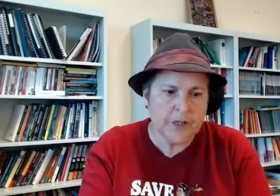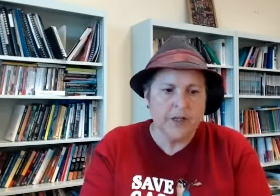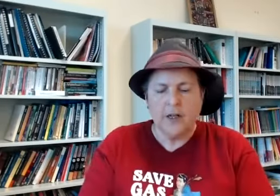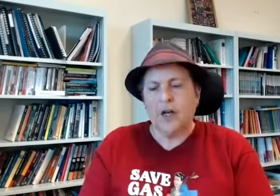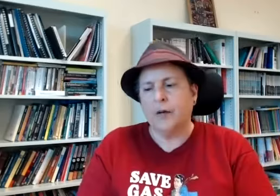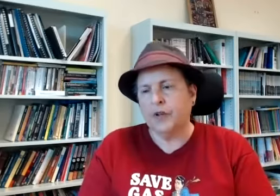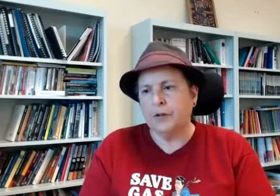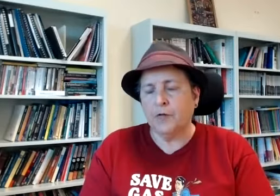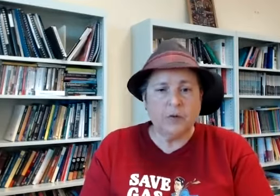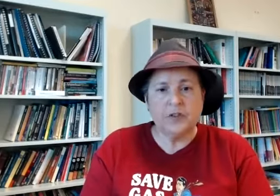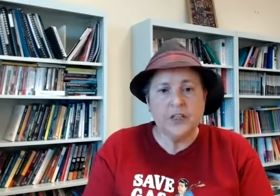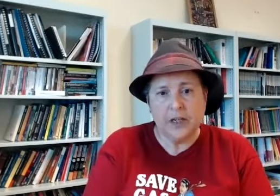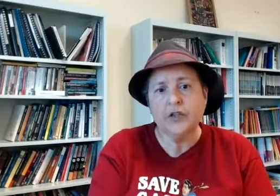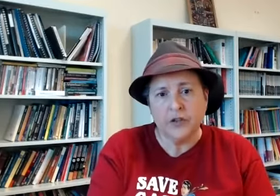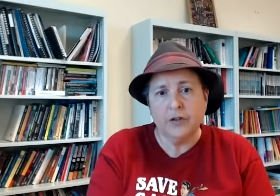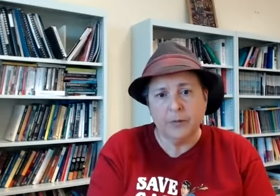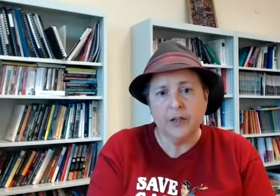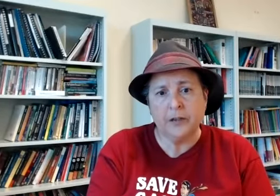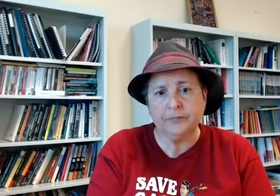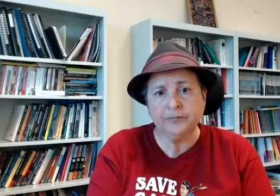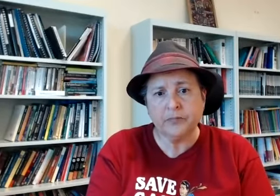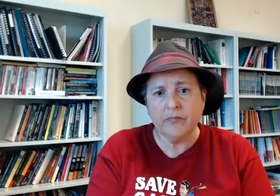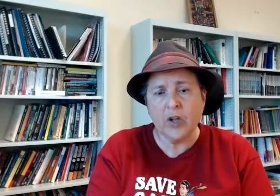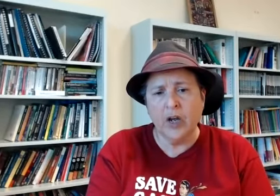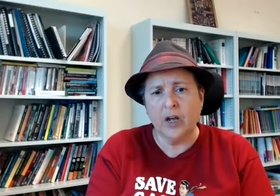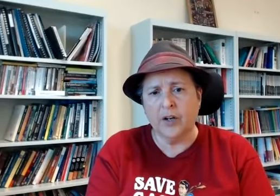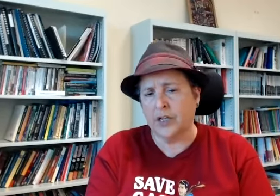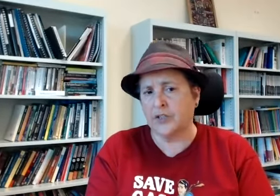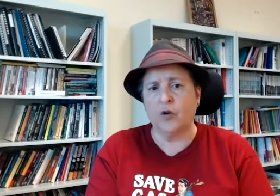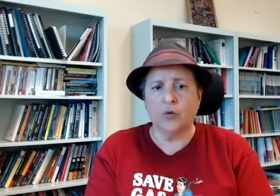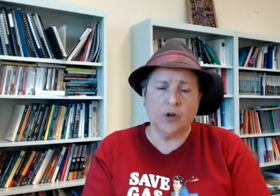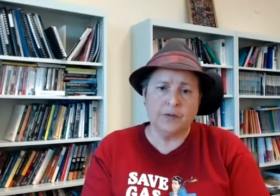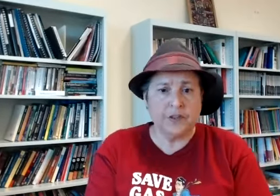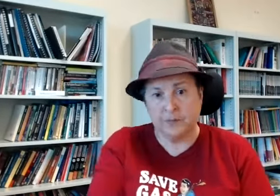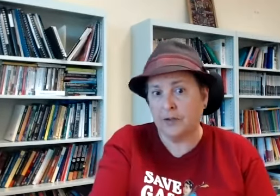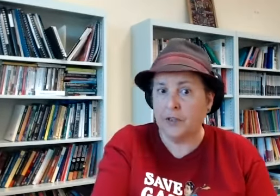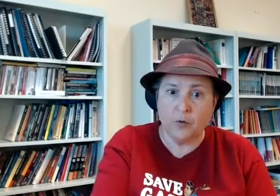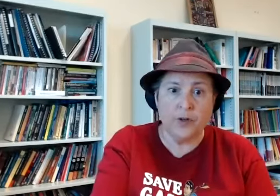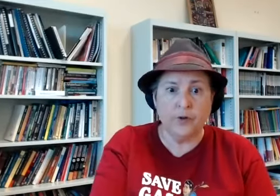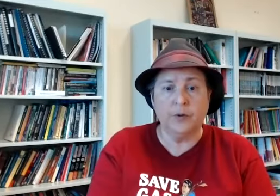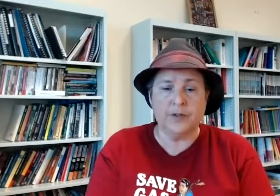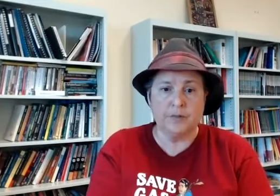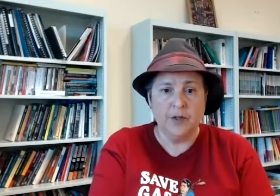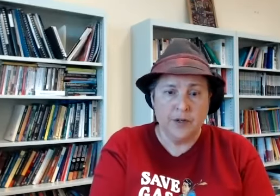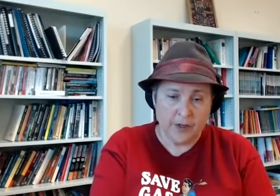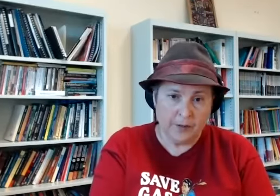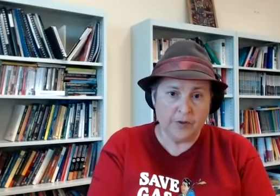um can be a form of titillation i mean um uh and i guess the whole kind of disability voyeurism um that